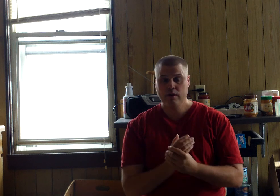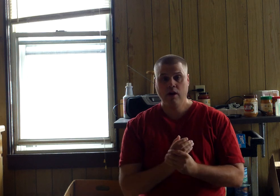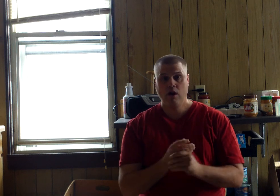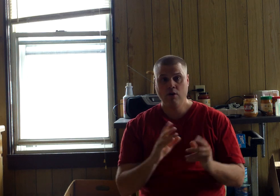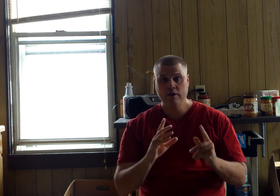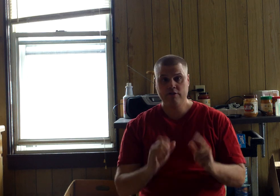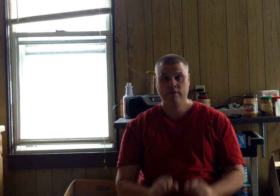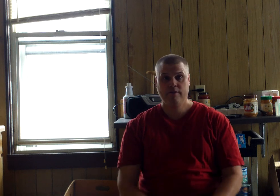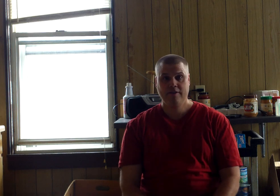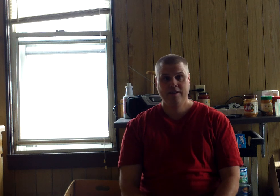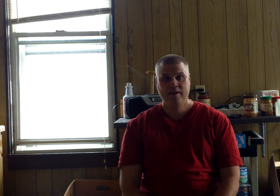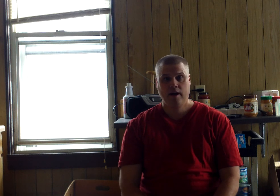Ernest.